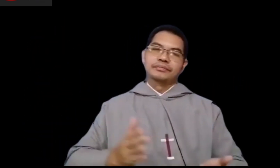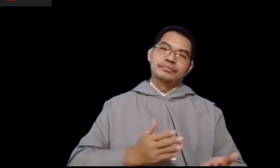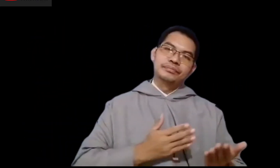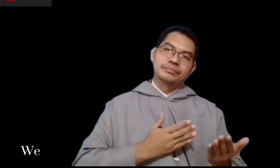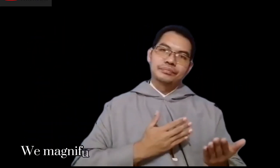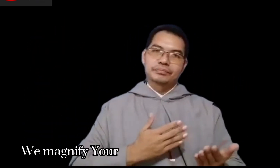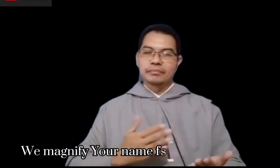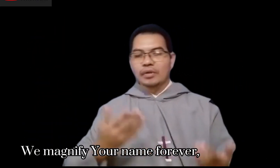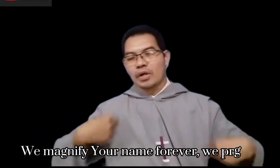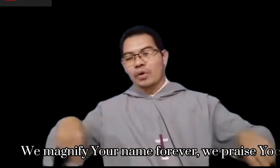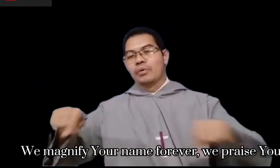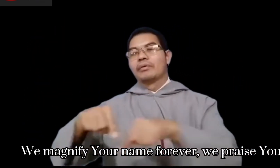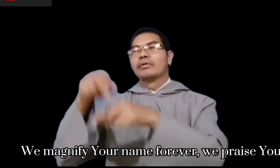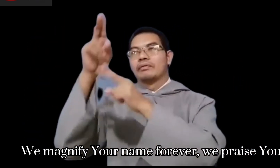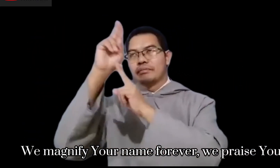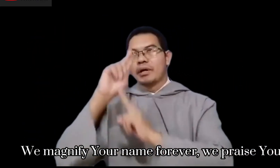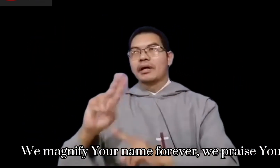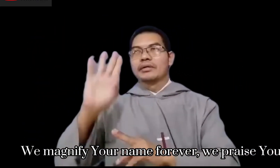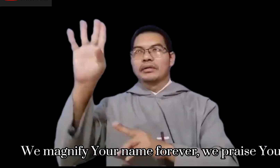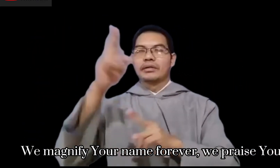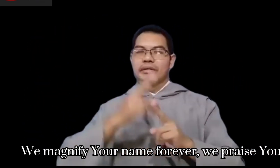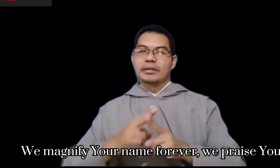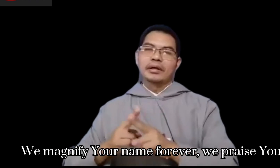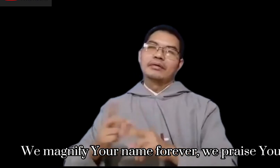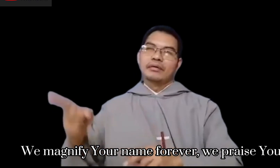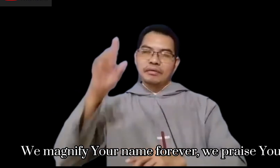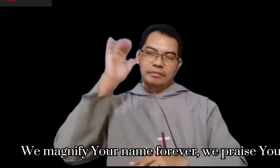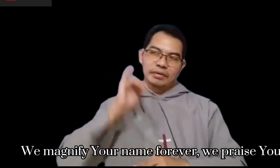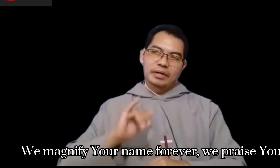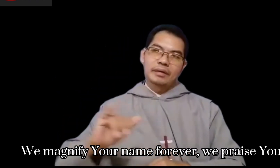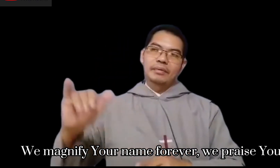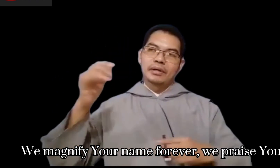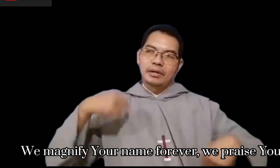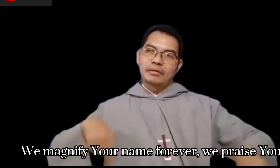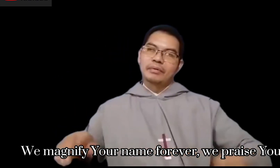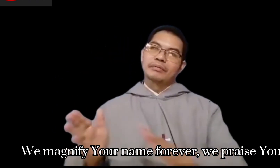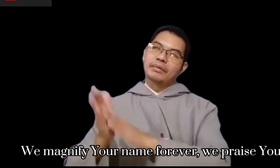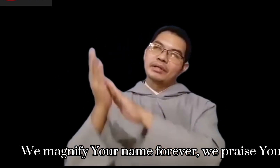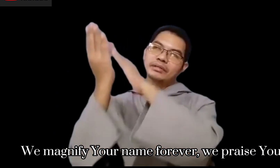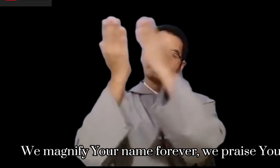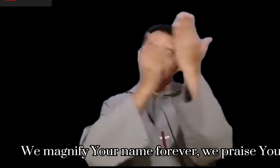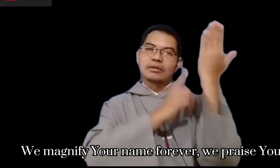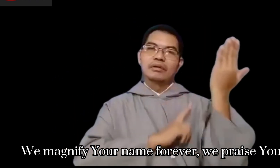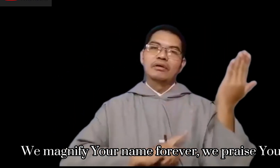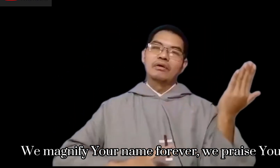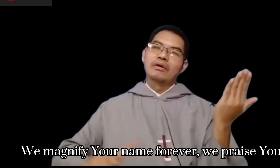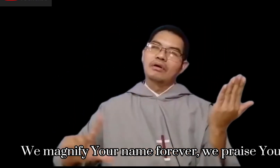We magnify your name forever, we thank you Lord.